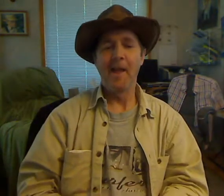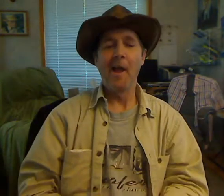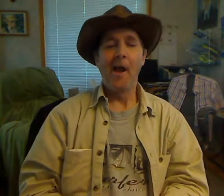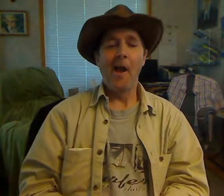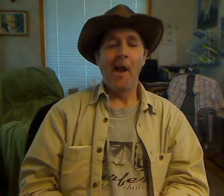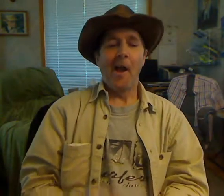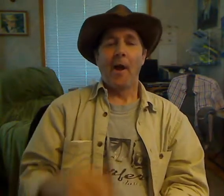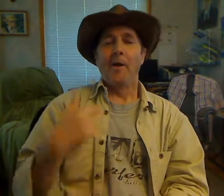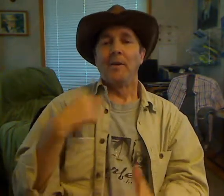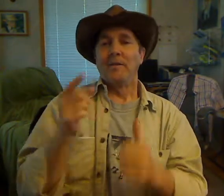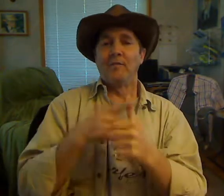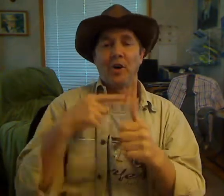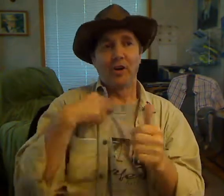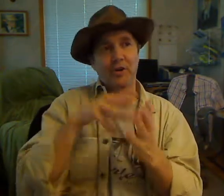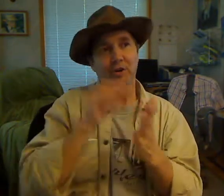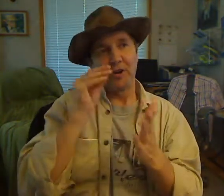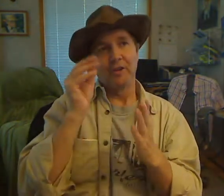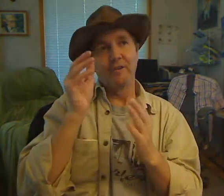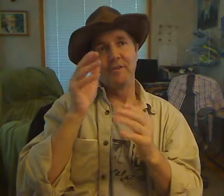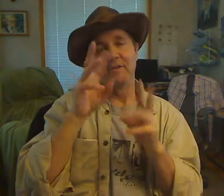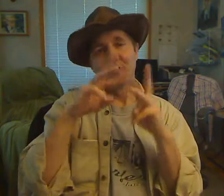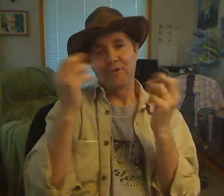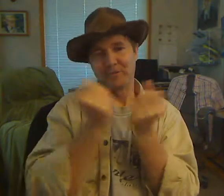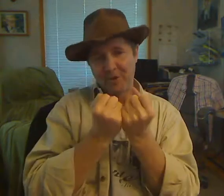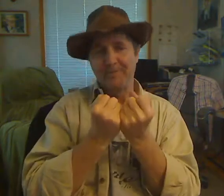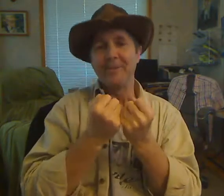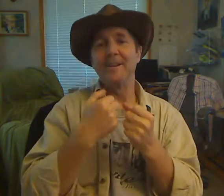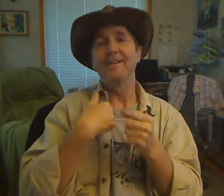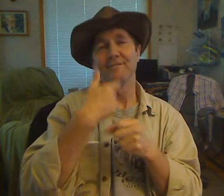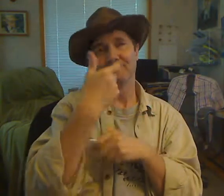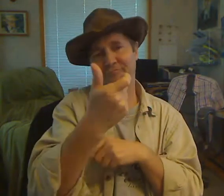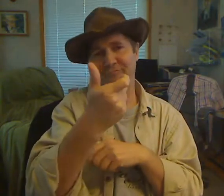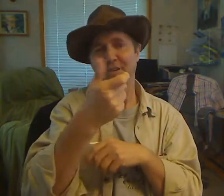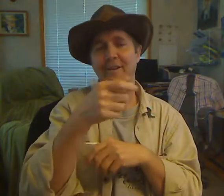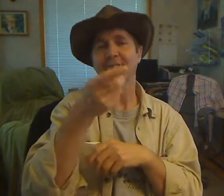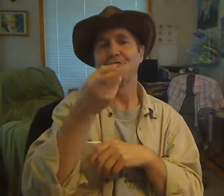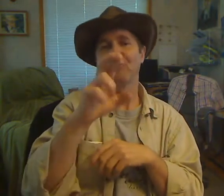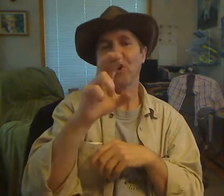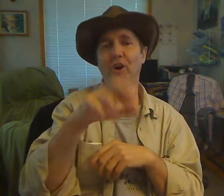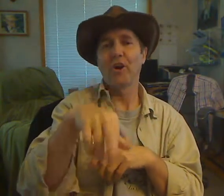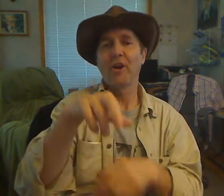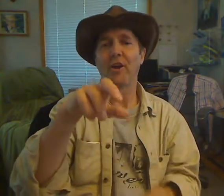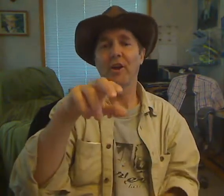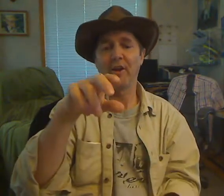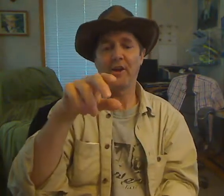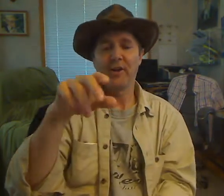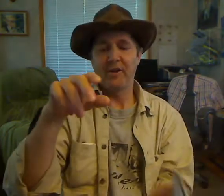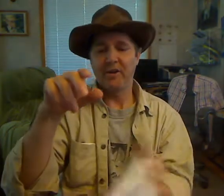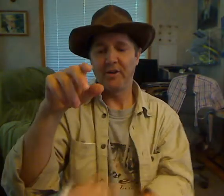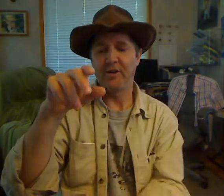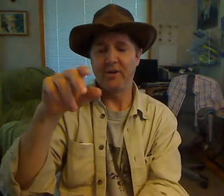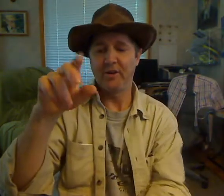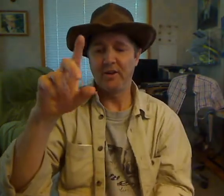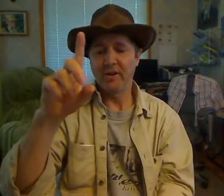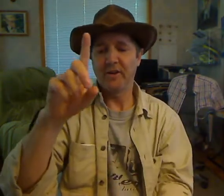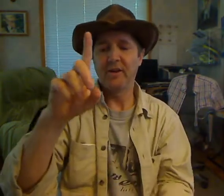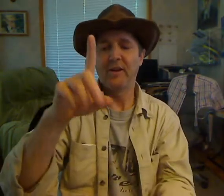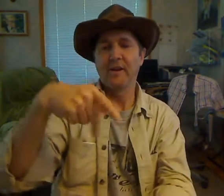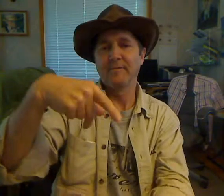nearly anything for your home. Call for your free Direct Buy Insider's Guide to Buy Direct and learn what retailers do want you to know. Each